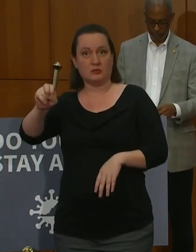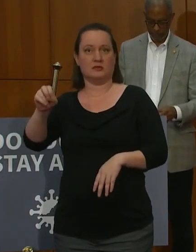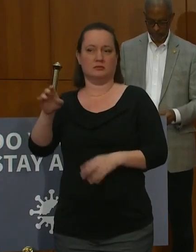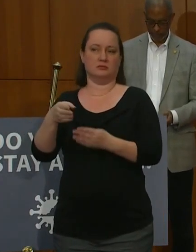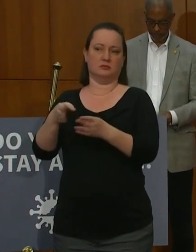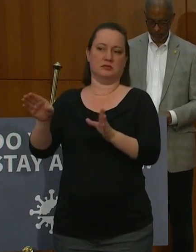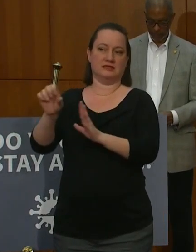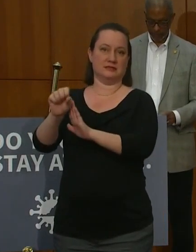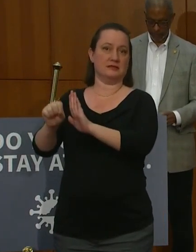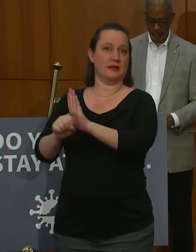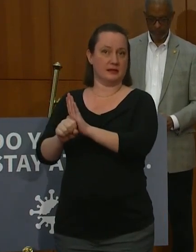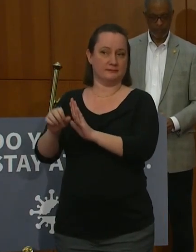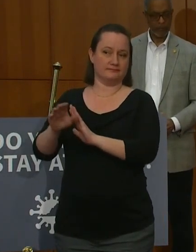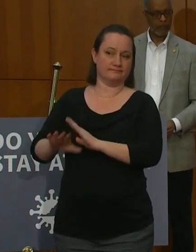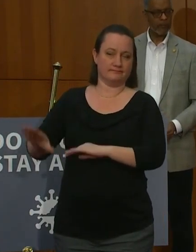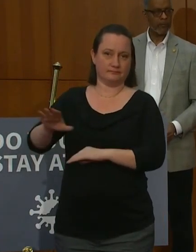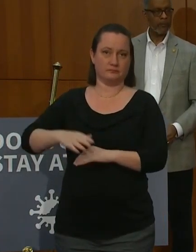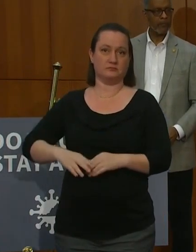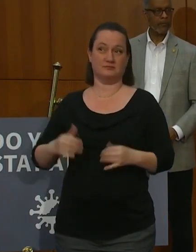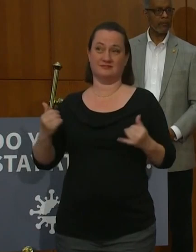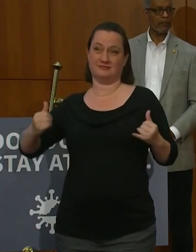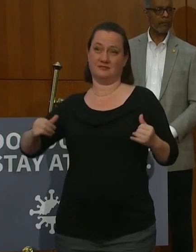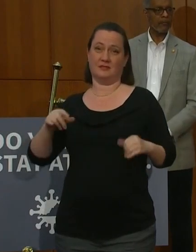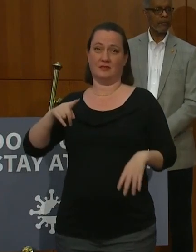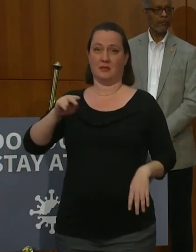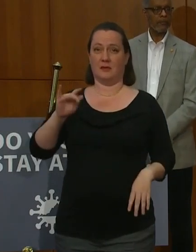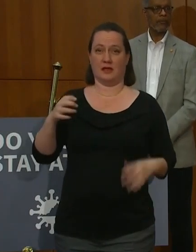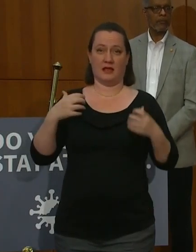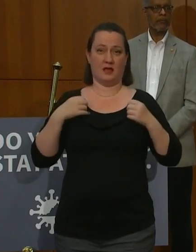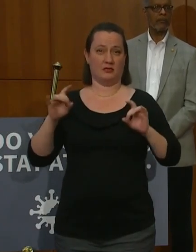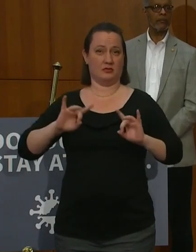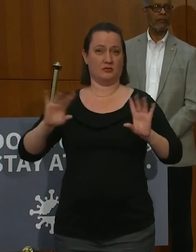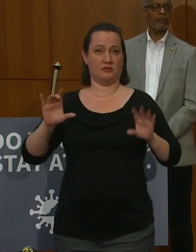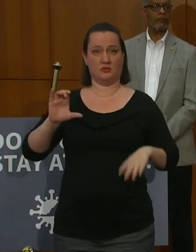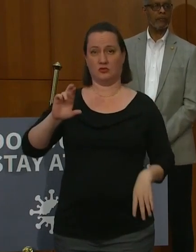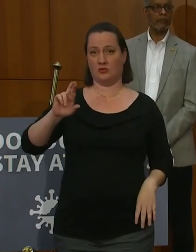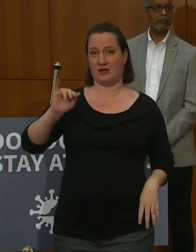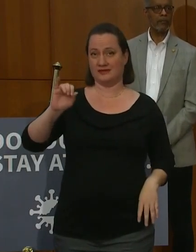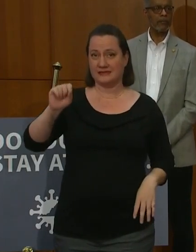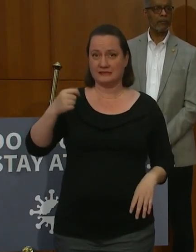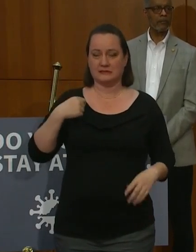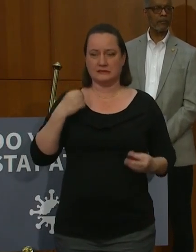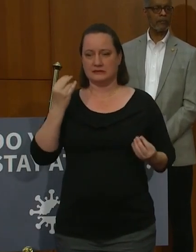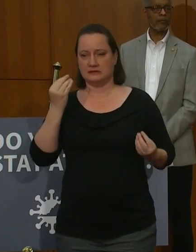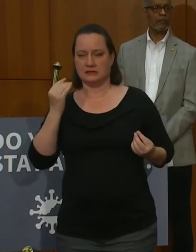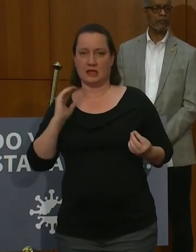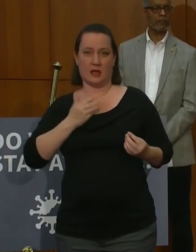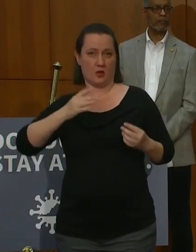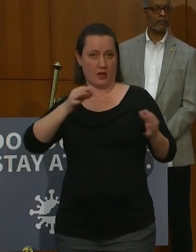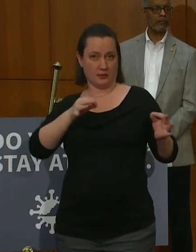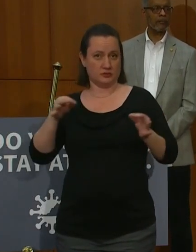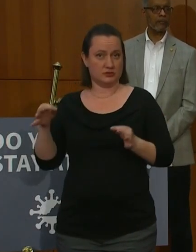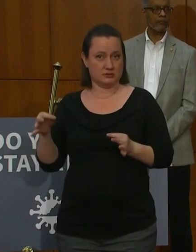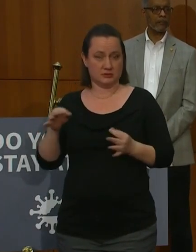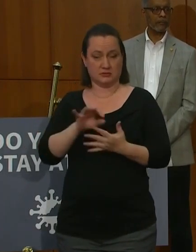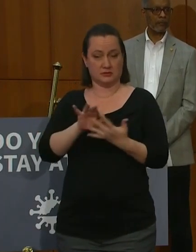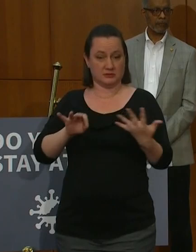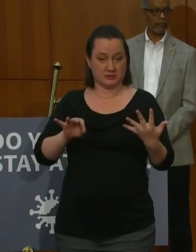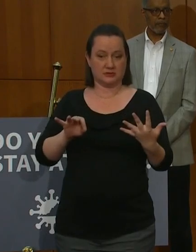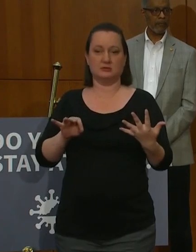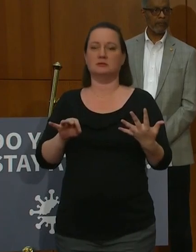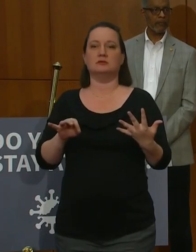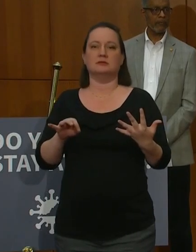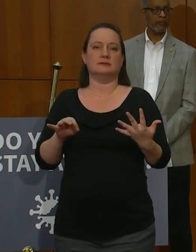We are in the middle of a public health crisis. We have wrestled with our options and none of them are